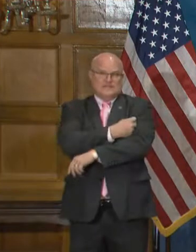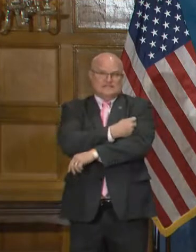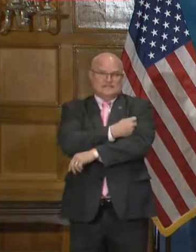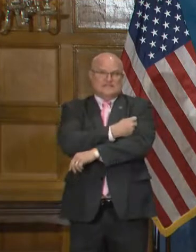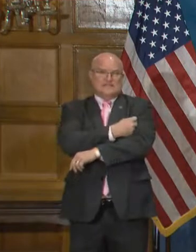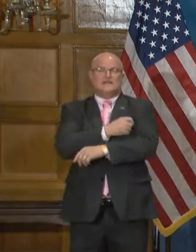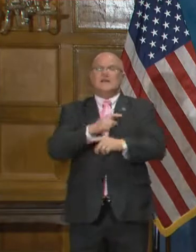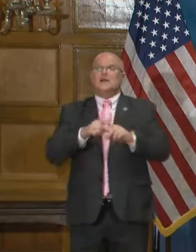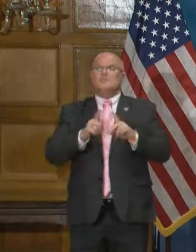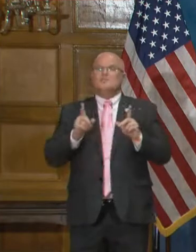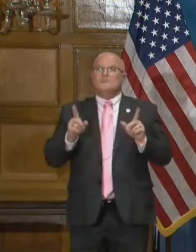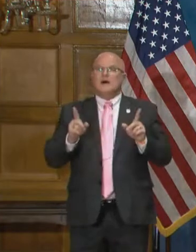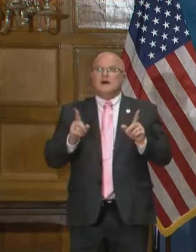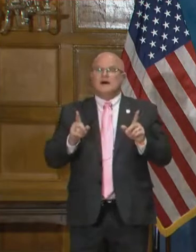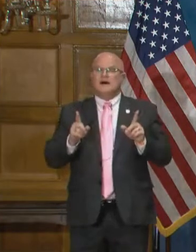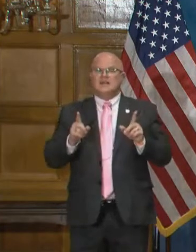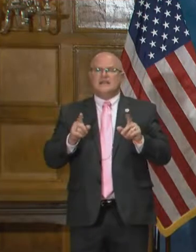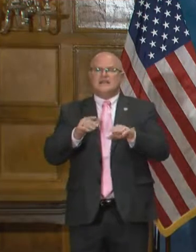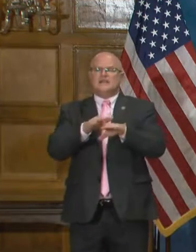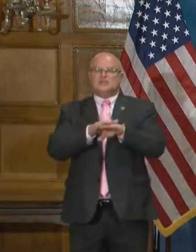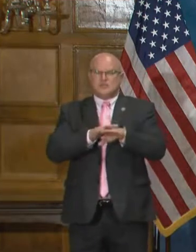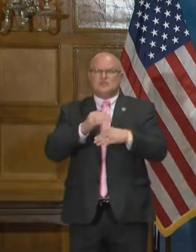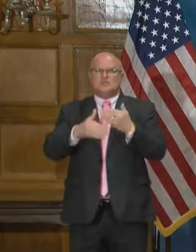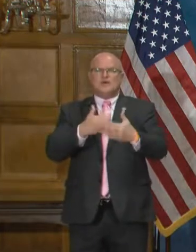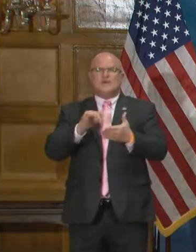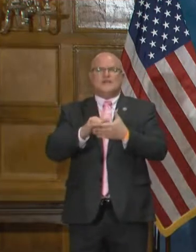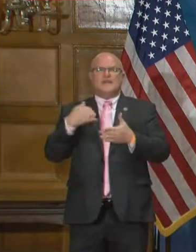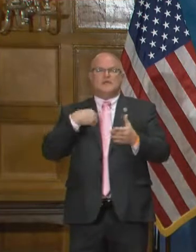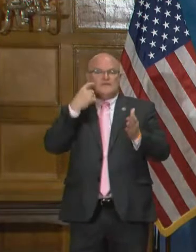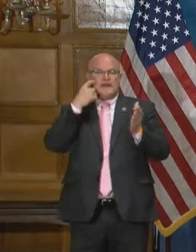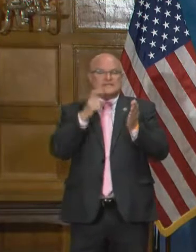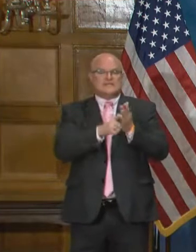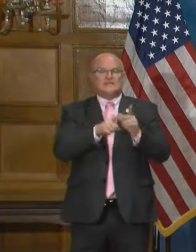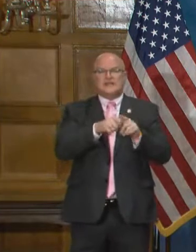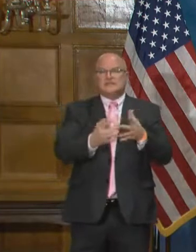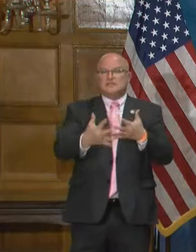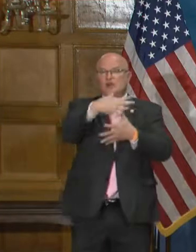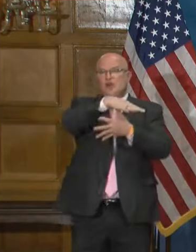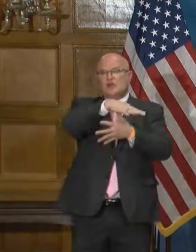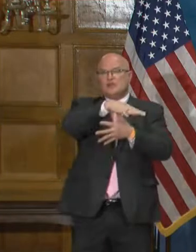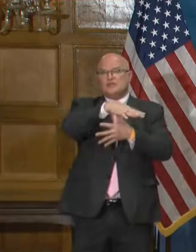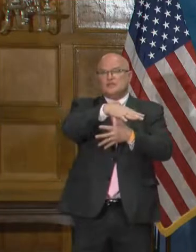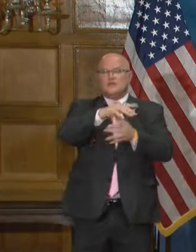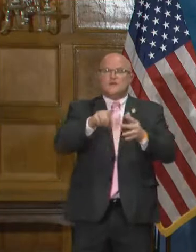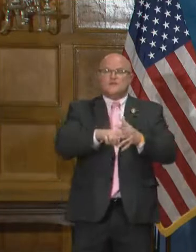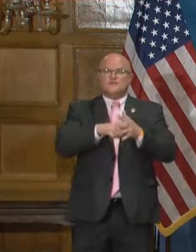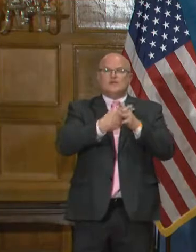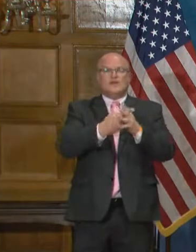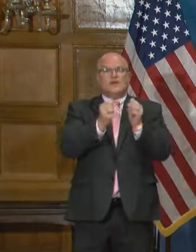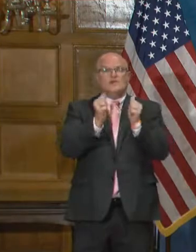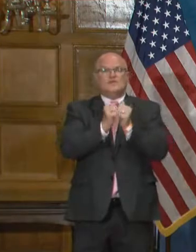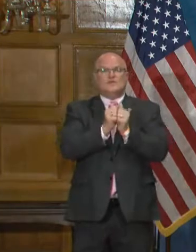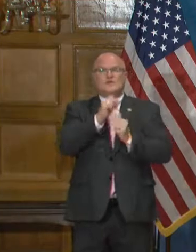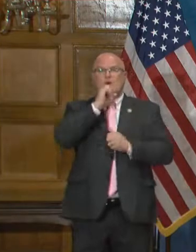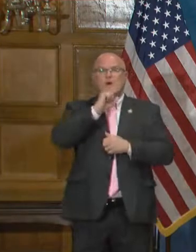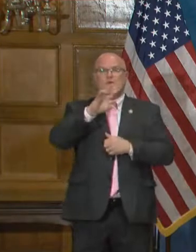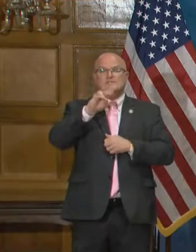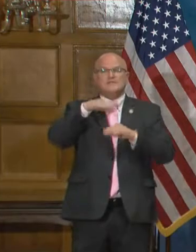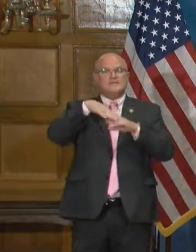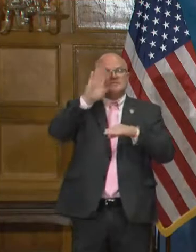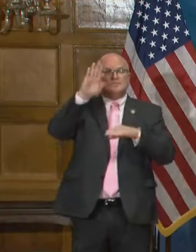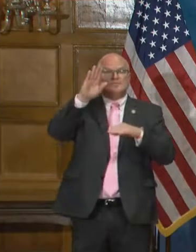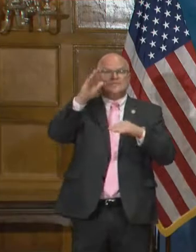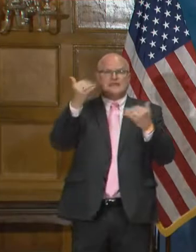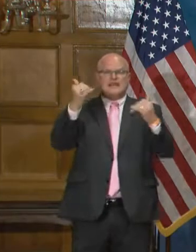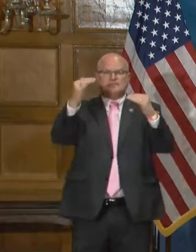but it, it slows down the process for the people that we've identified as a priority. You know, so we've started off with 70 plus we've moved